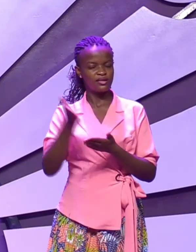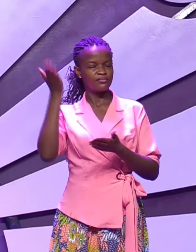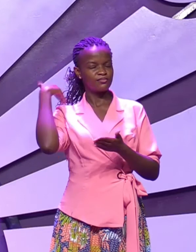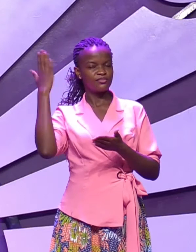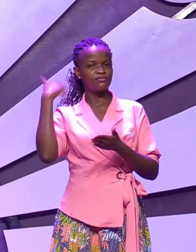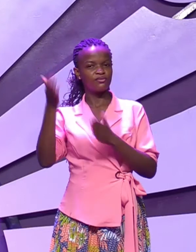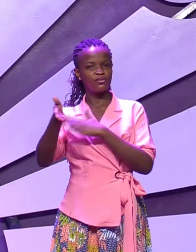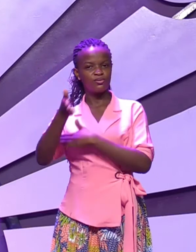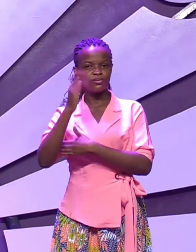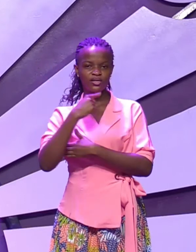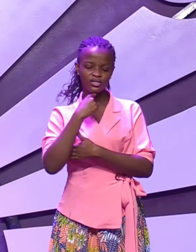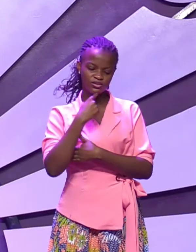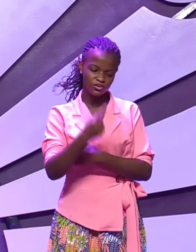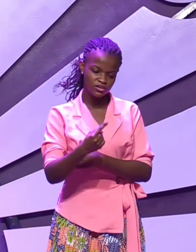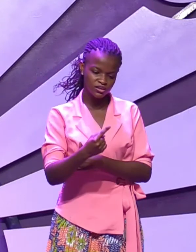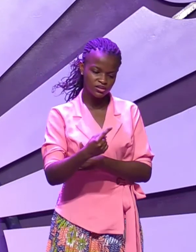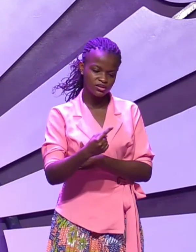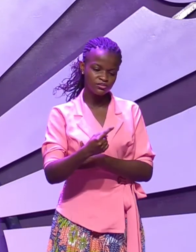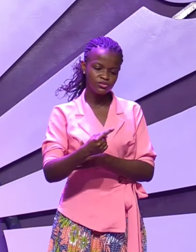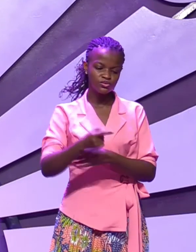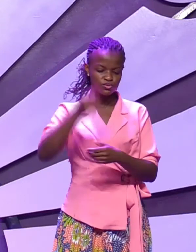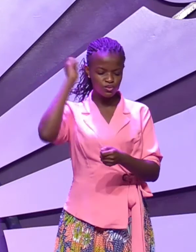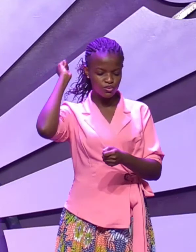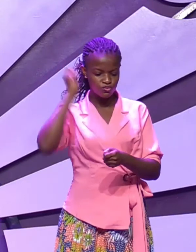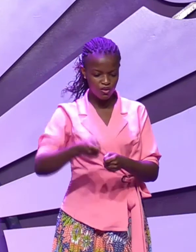had told him to strike the rock to bring out water.